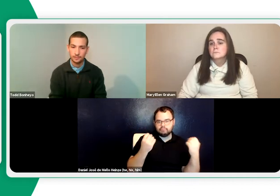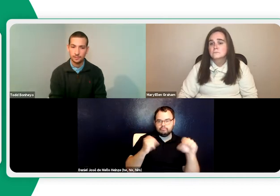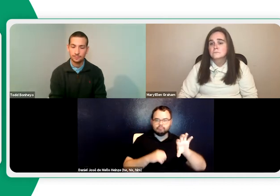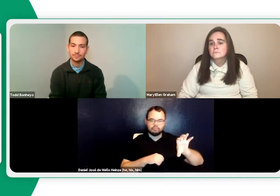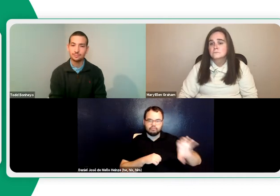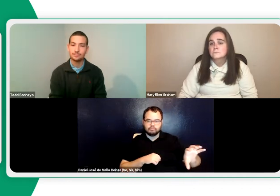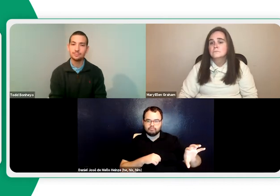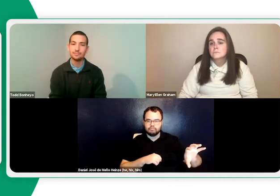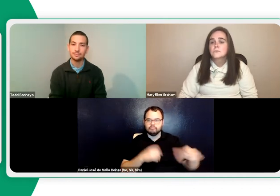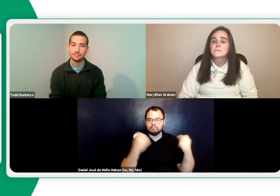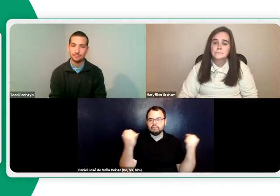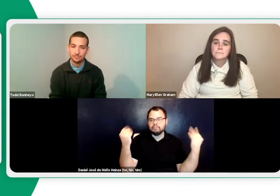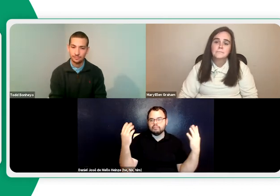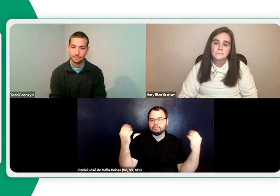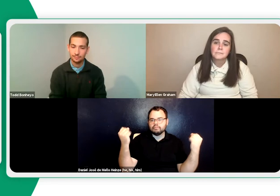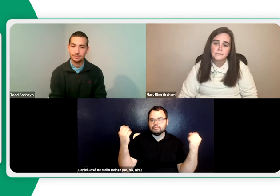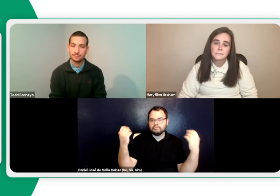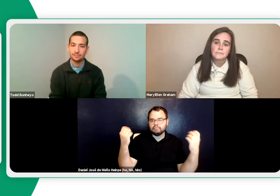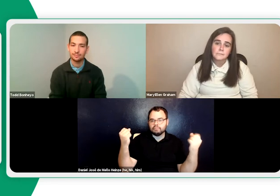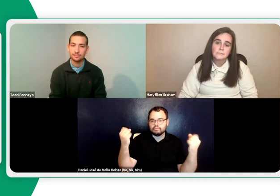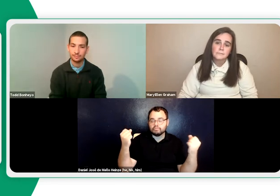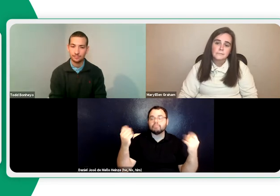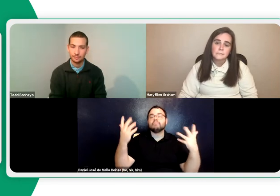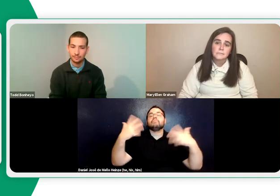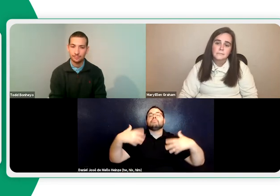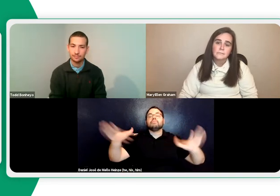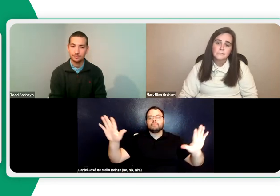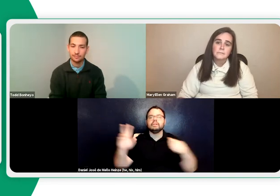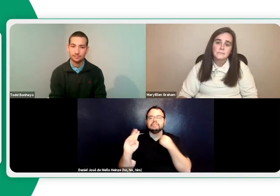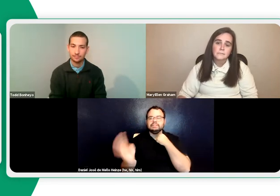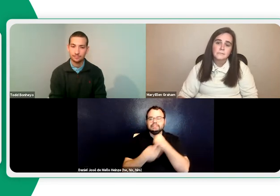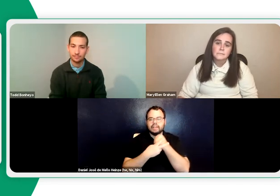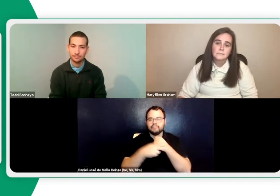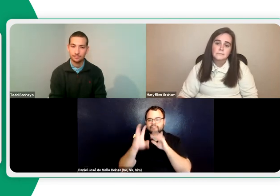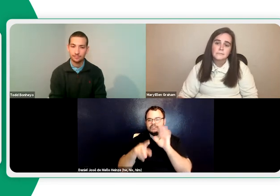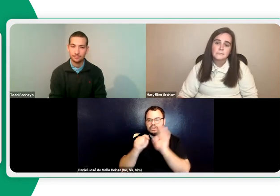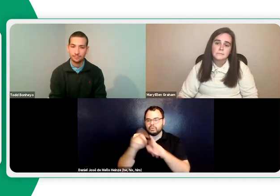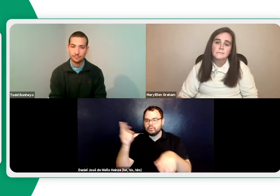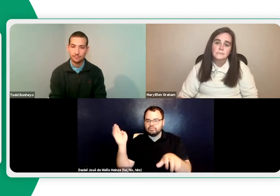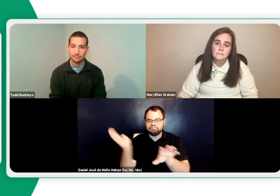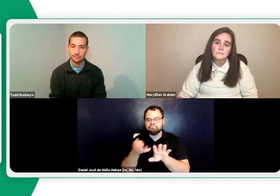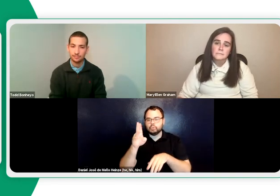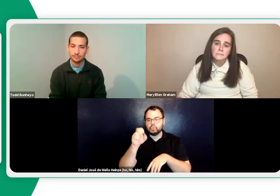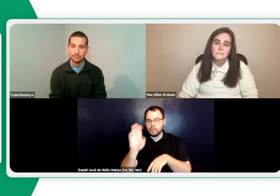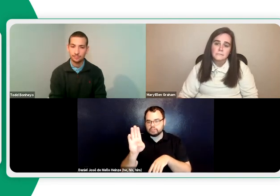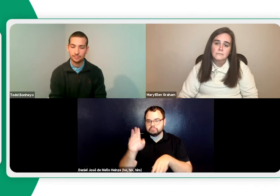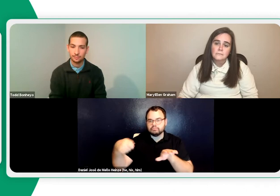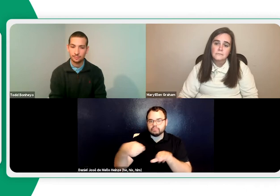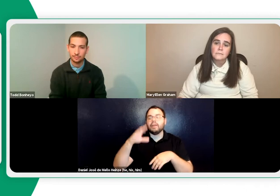those are platforms where you can show your screen and also sign a video next to it. And then we'll